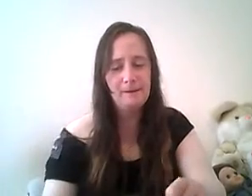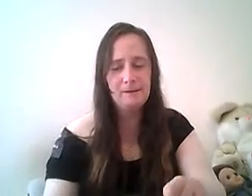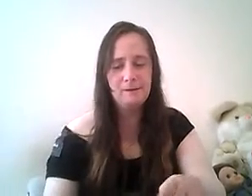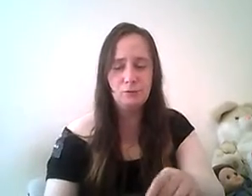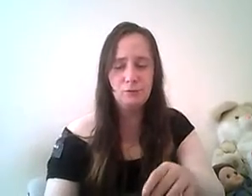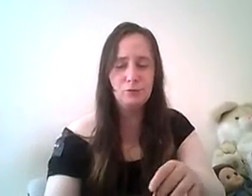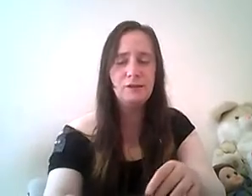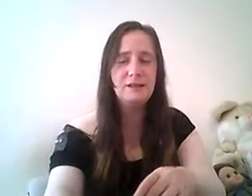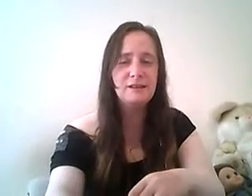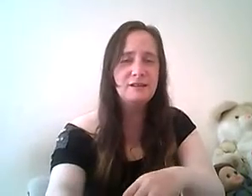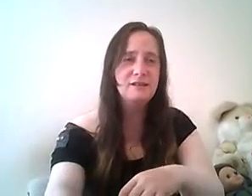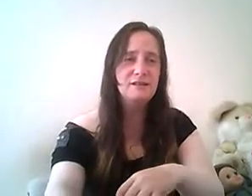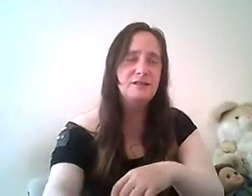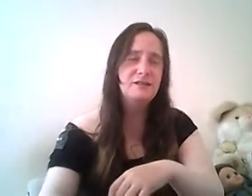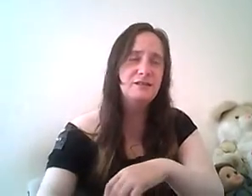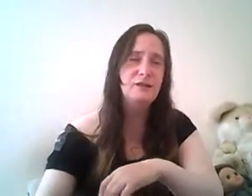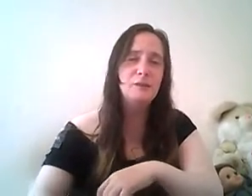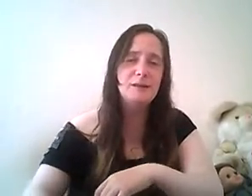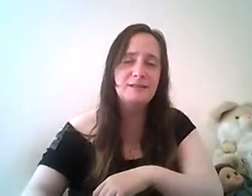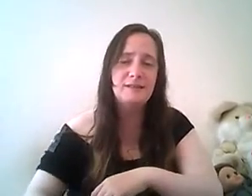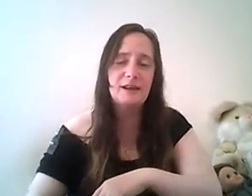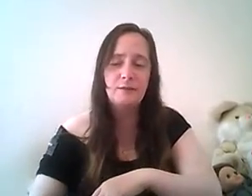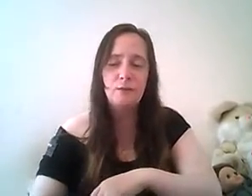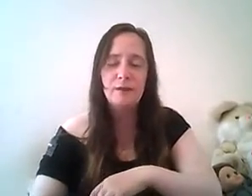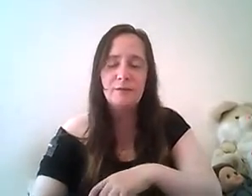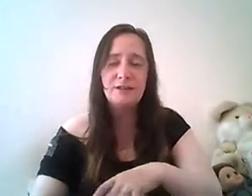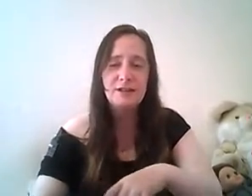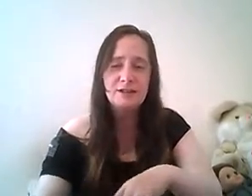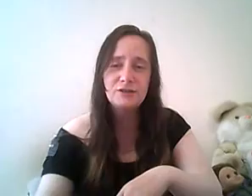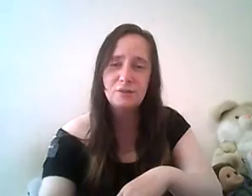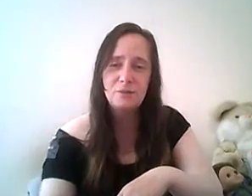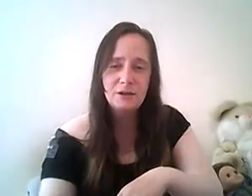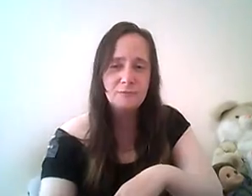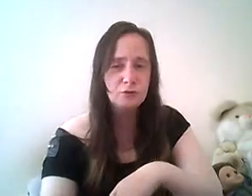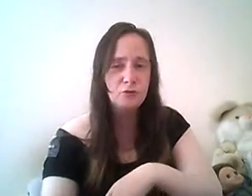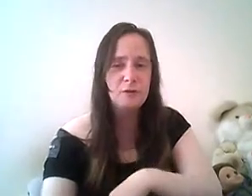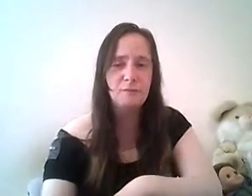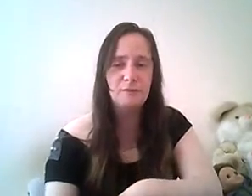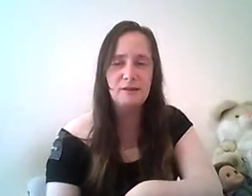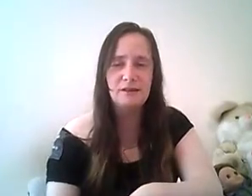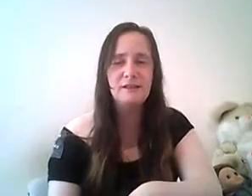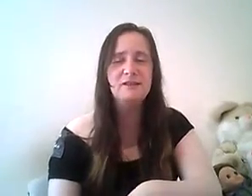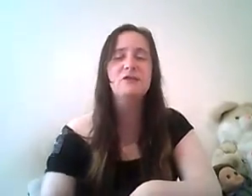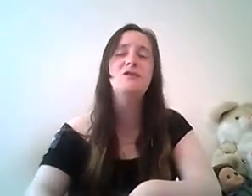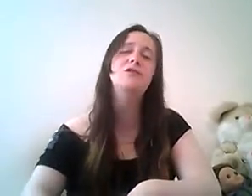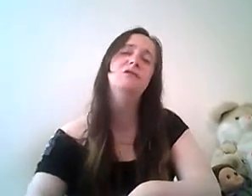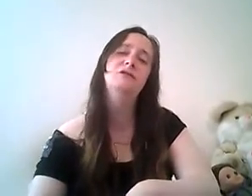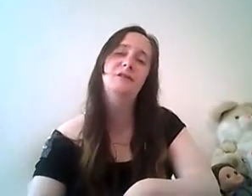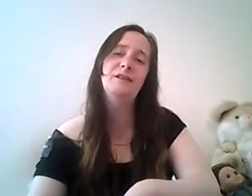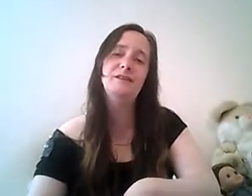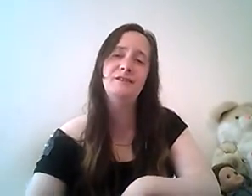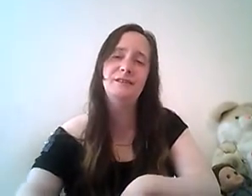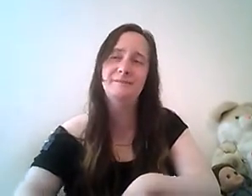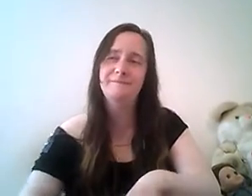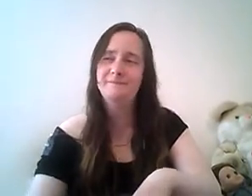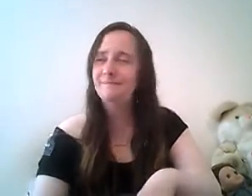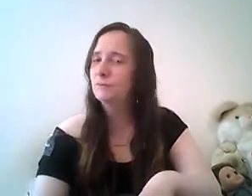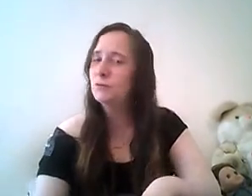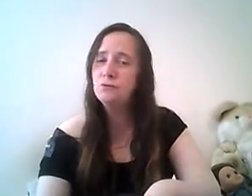so it's only like she only wants to stan whenever she needs him there's no way when he needs her isn't he so there's no